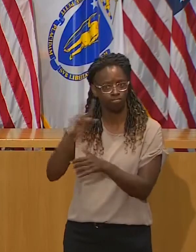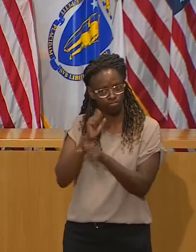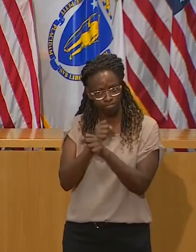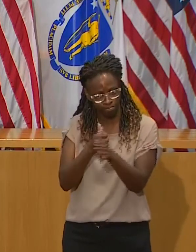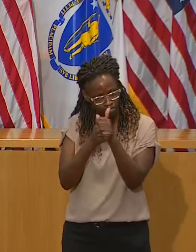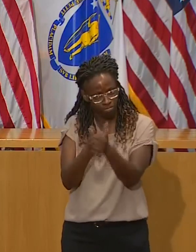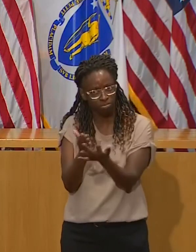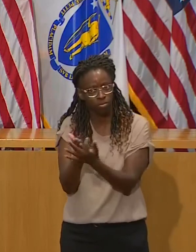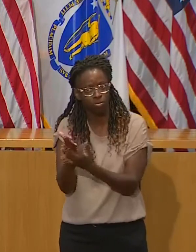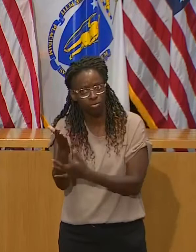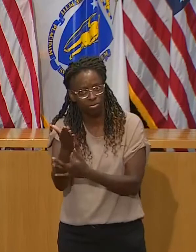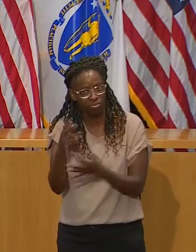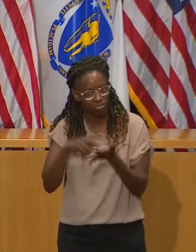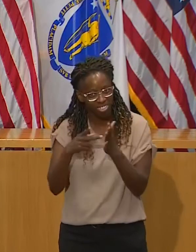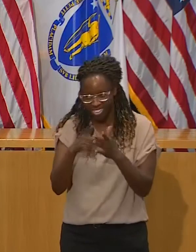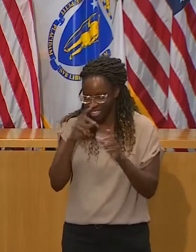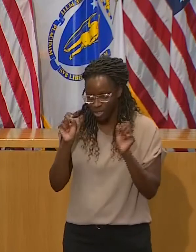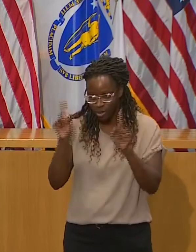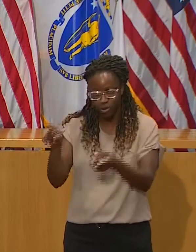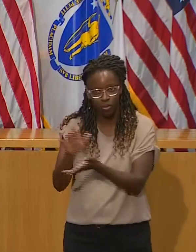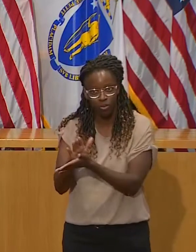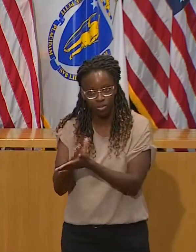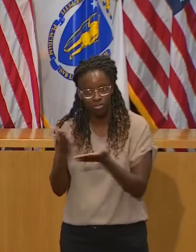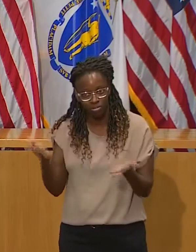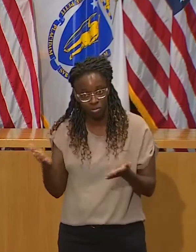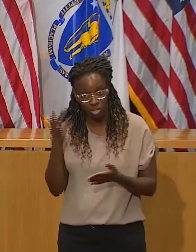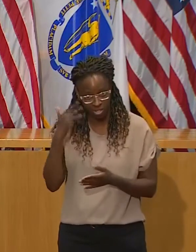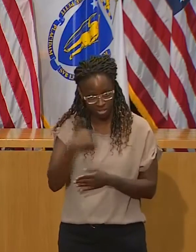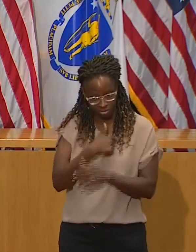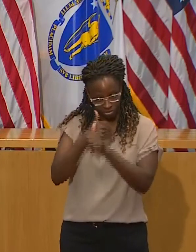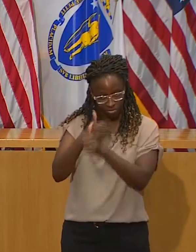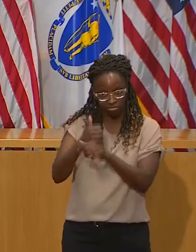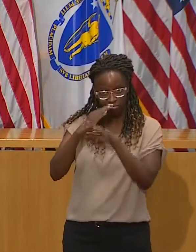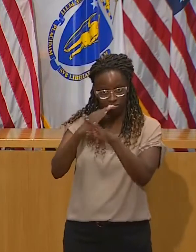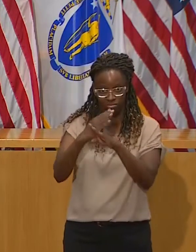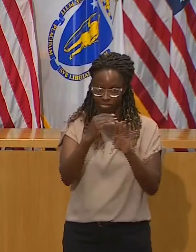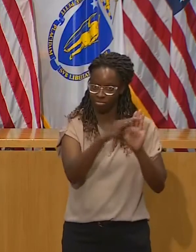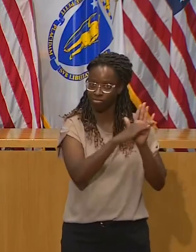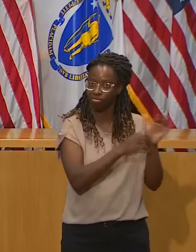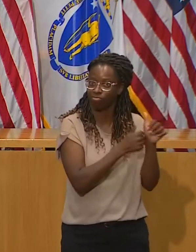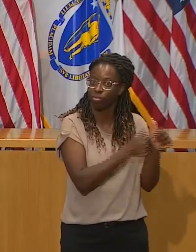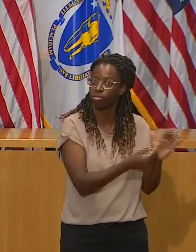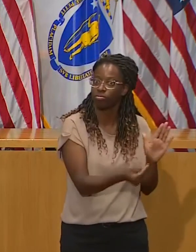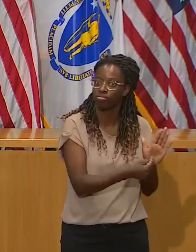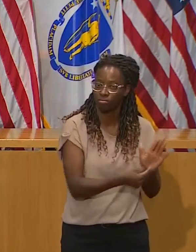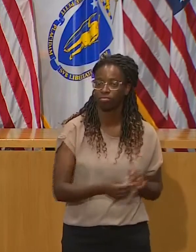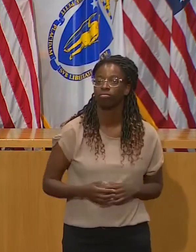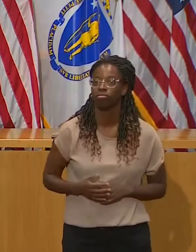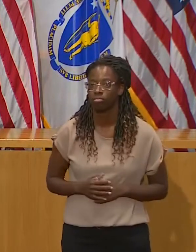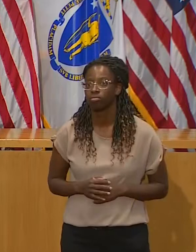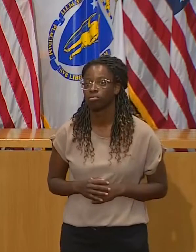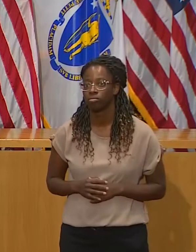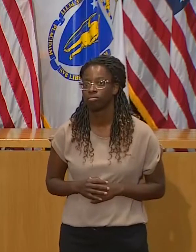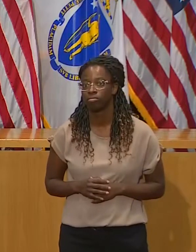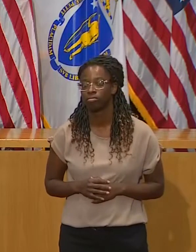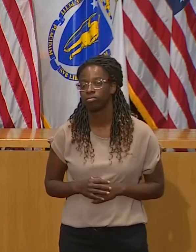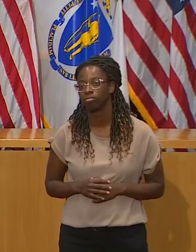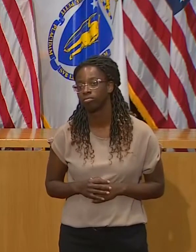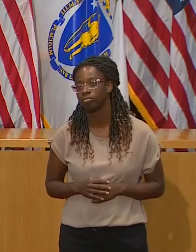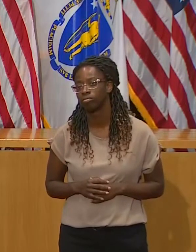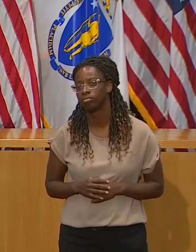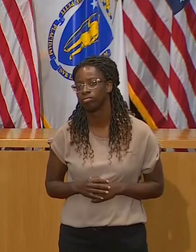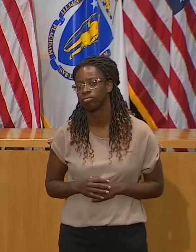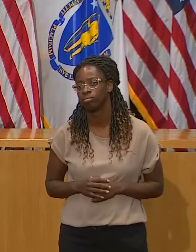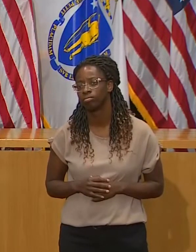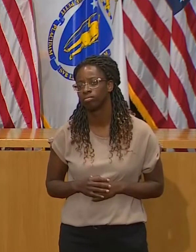point, it's a jump ball in my mind about whether having all those kids at home fraternizing with their friends,